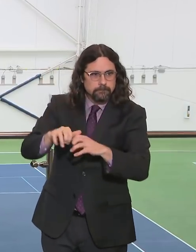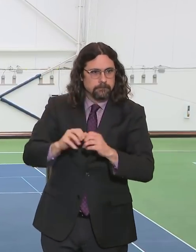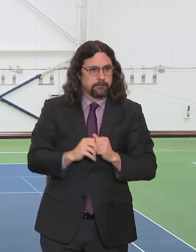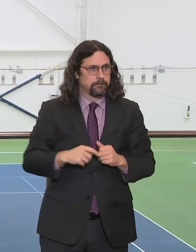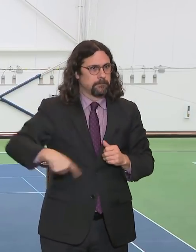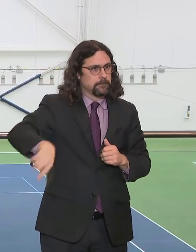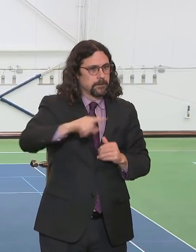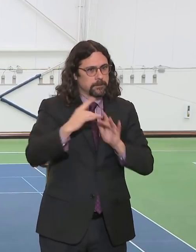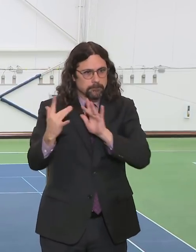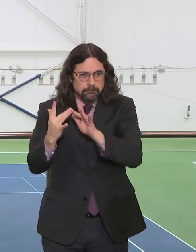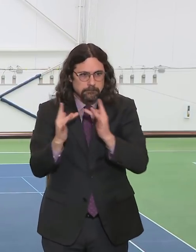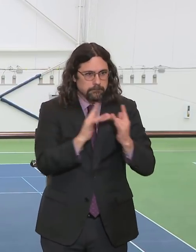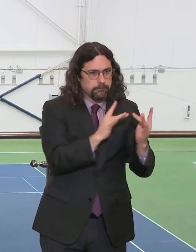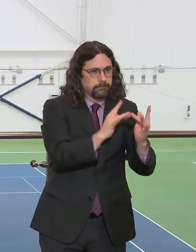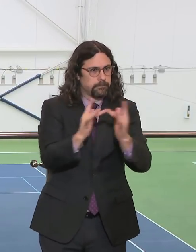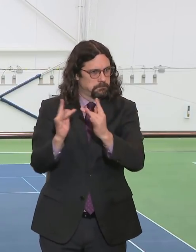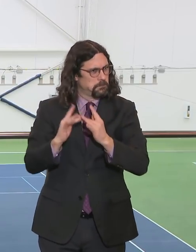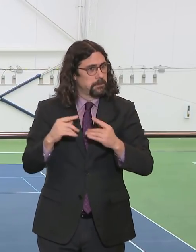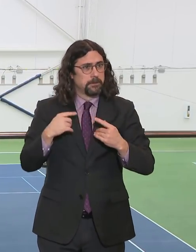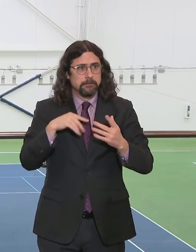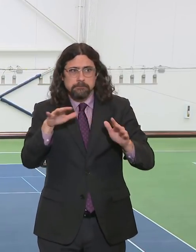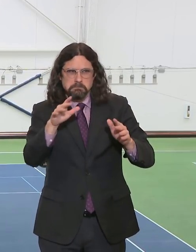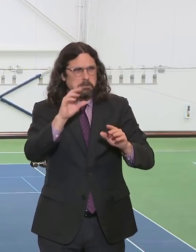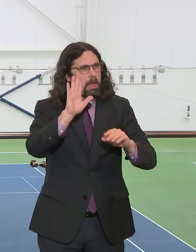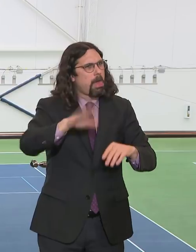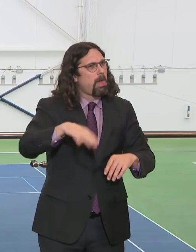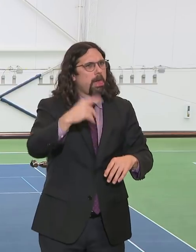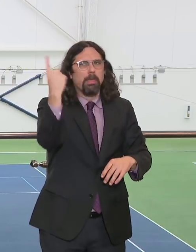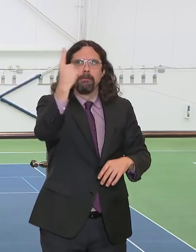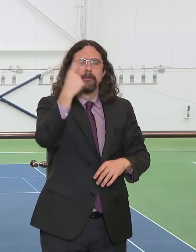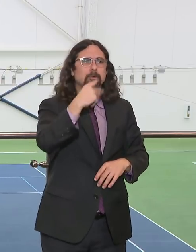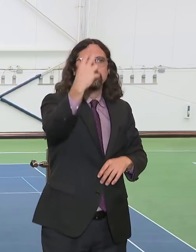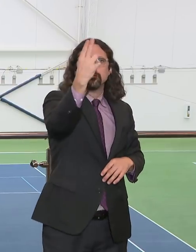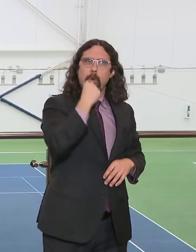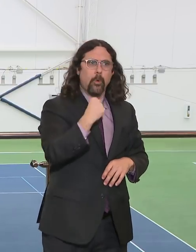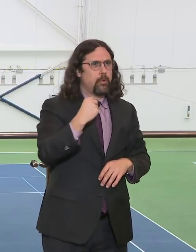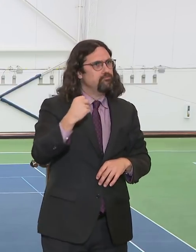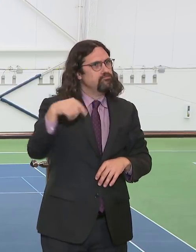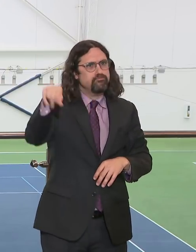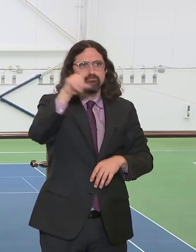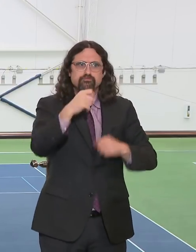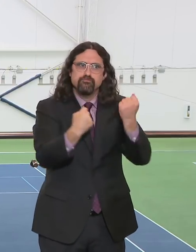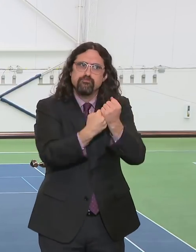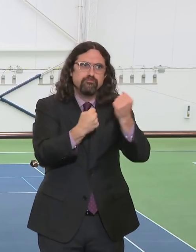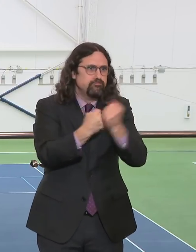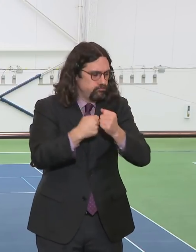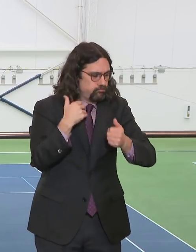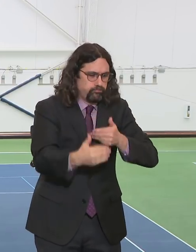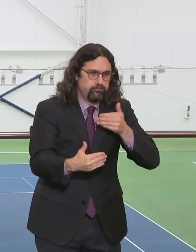anyone we say, we need your building. I've not heard anyone say no. Everyone understands what time it is.